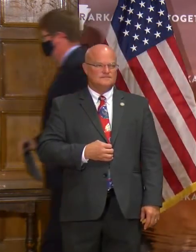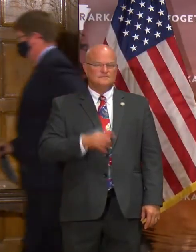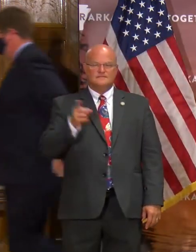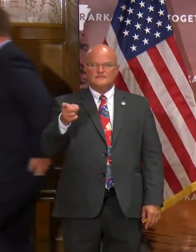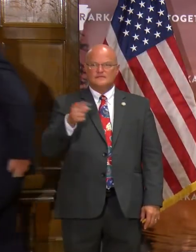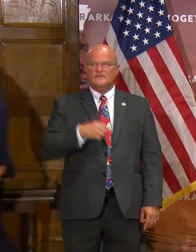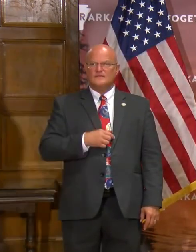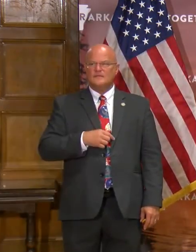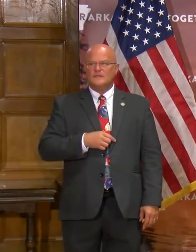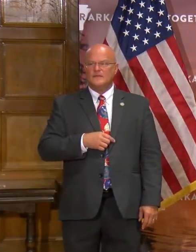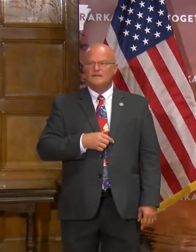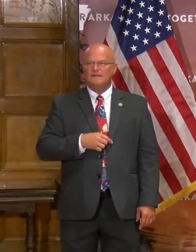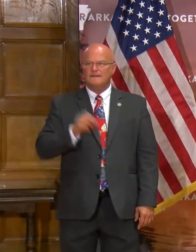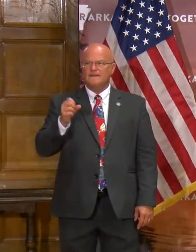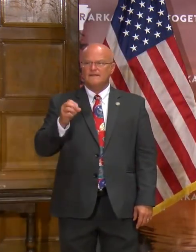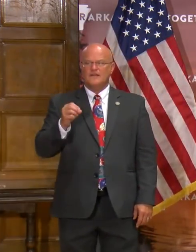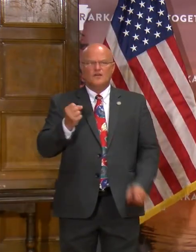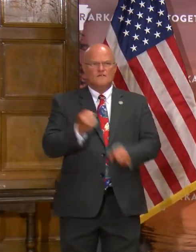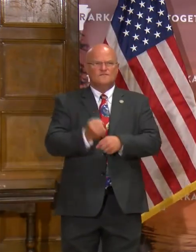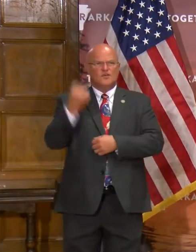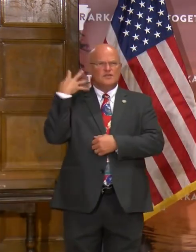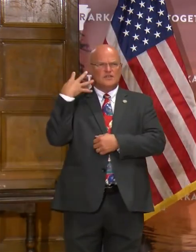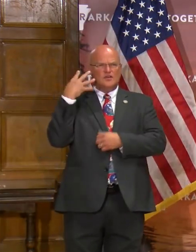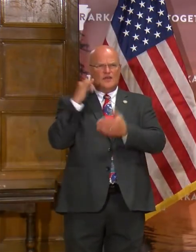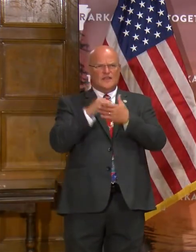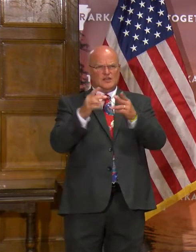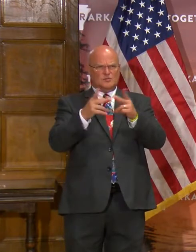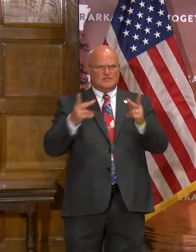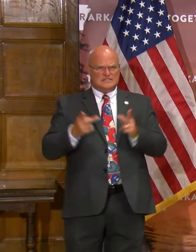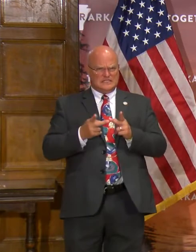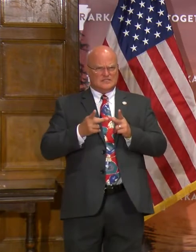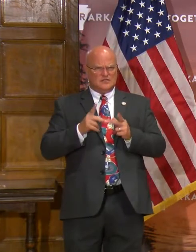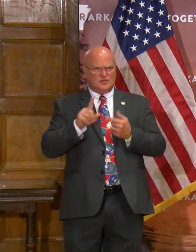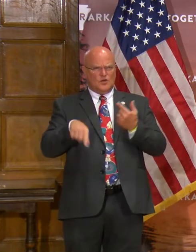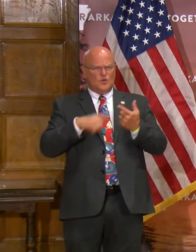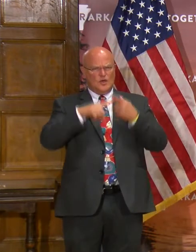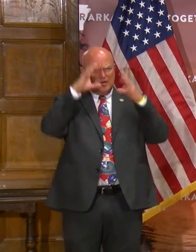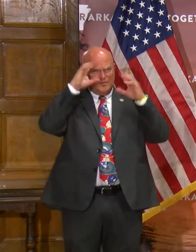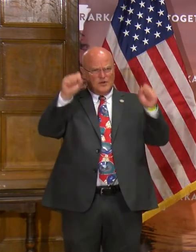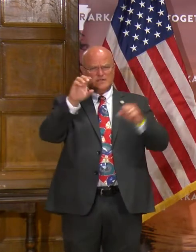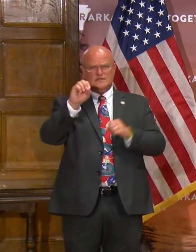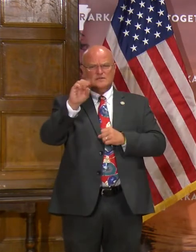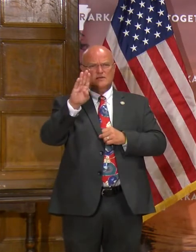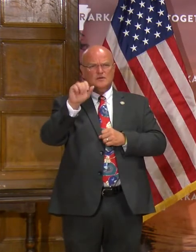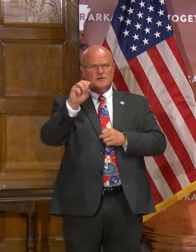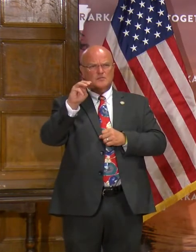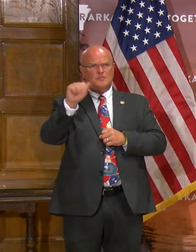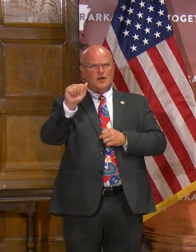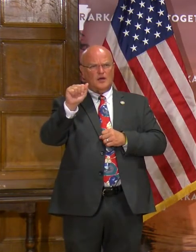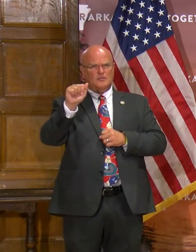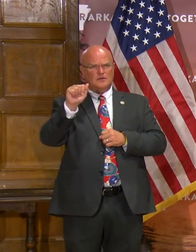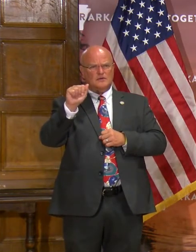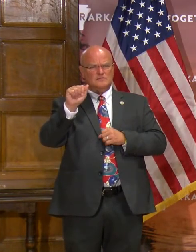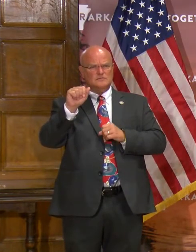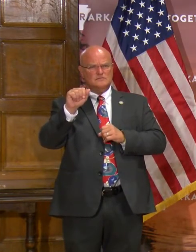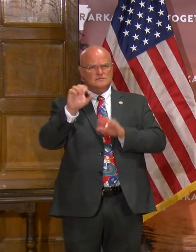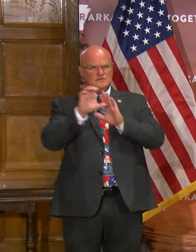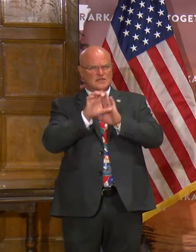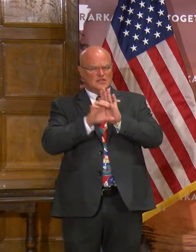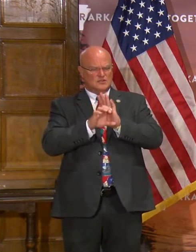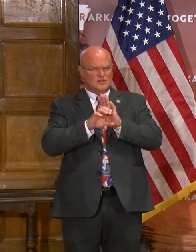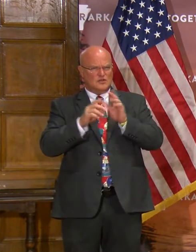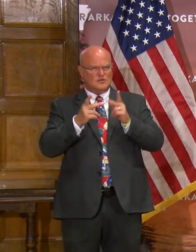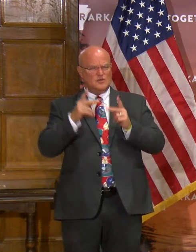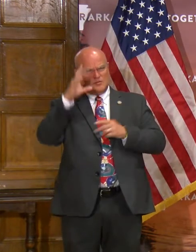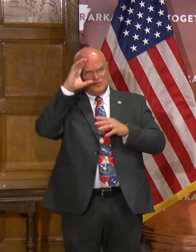Leslie? So four years ago, was that your position when President Obama – your constitutional position